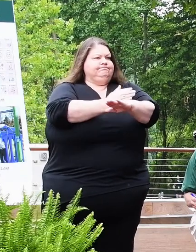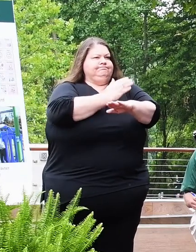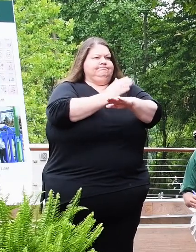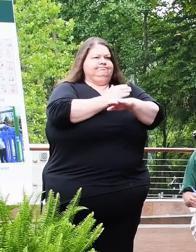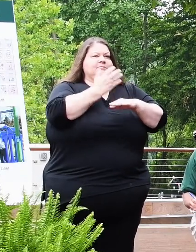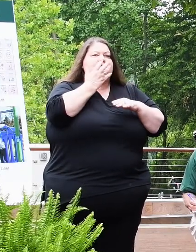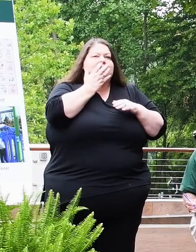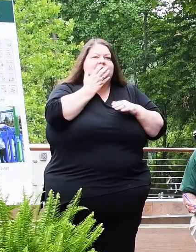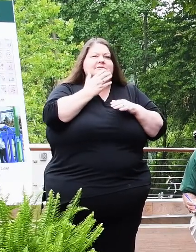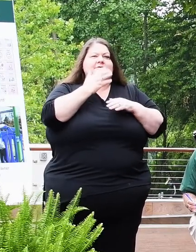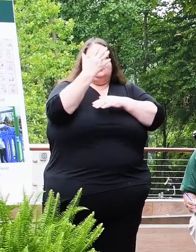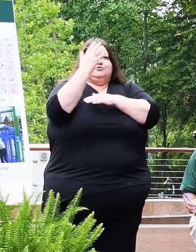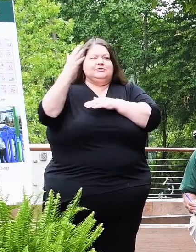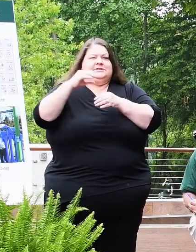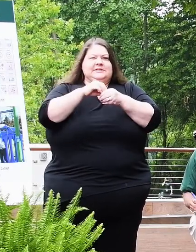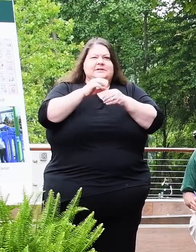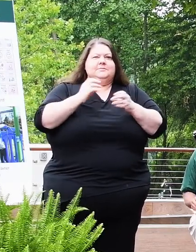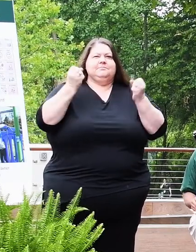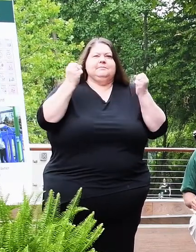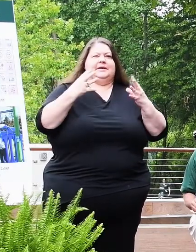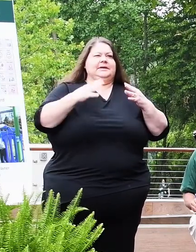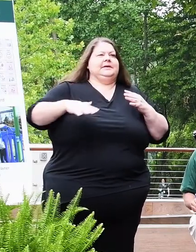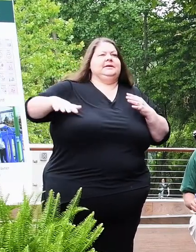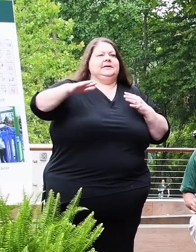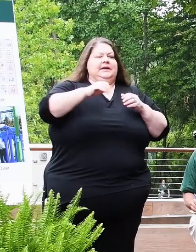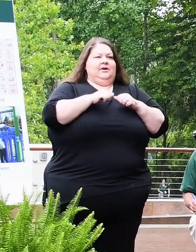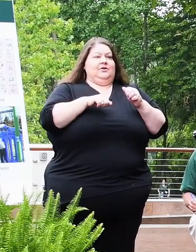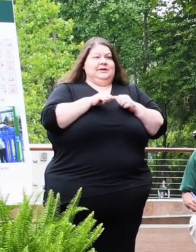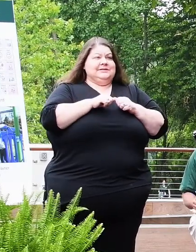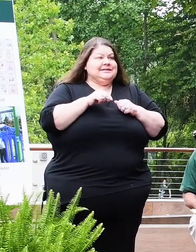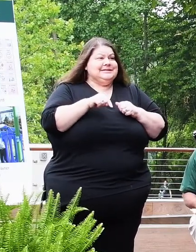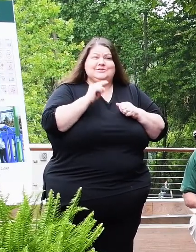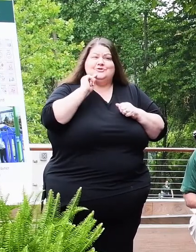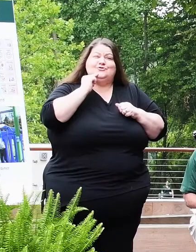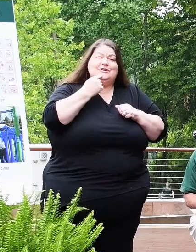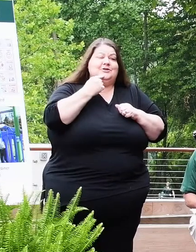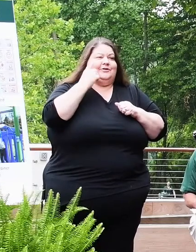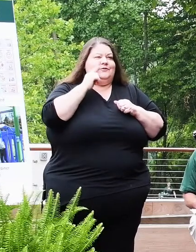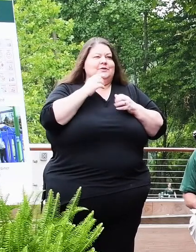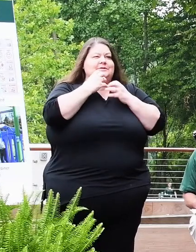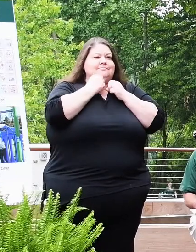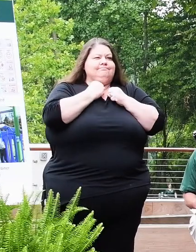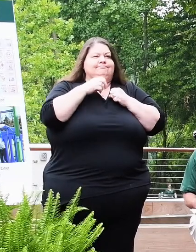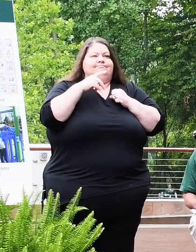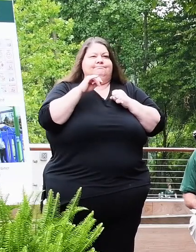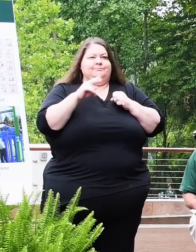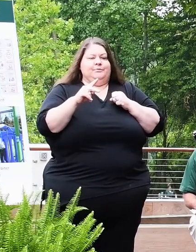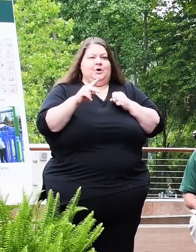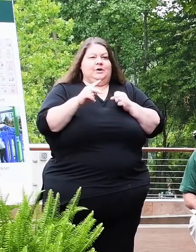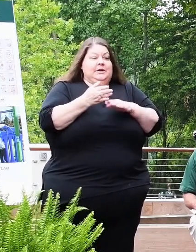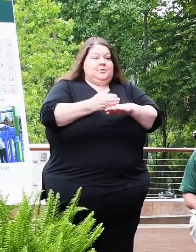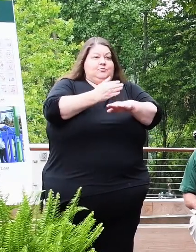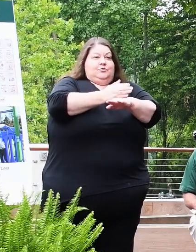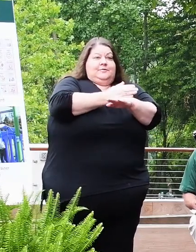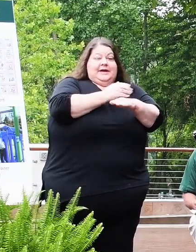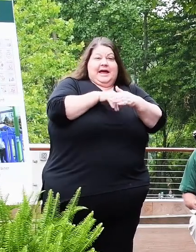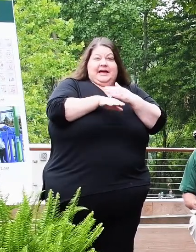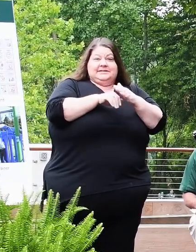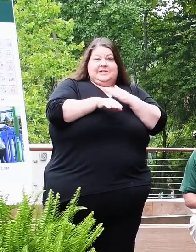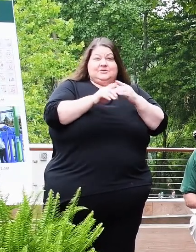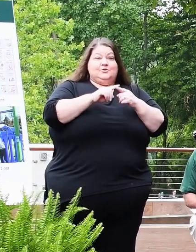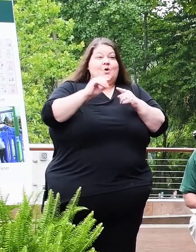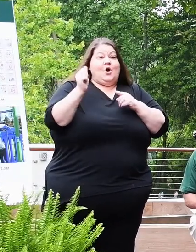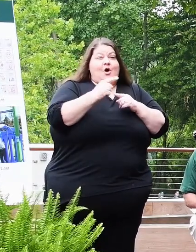These many renovations are critical for our treasured park, improving access to visitors of all ages and